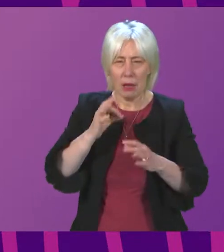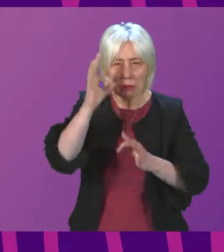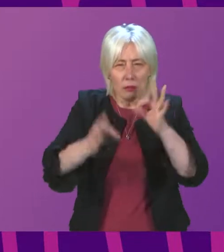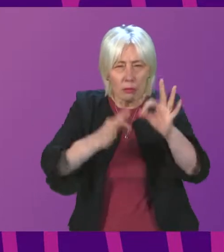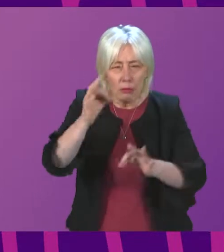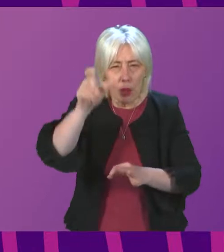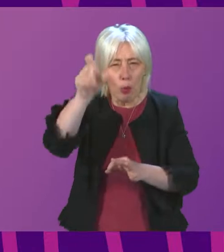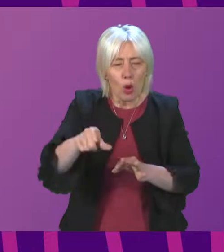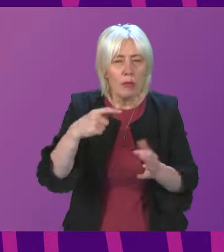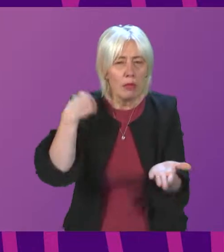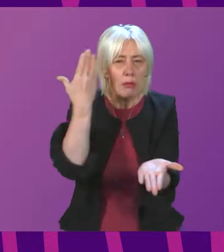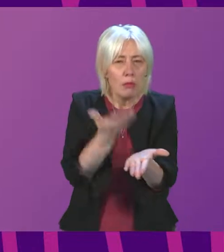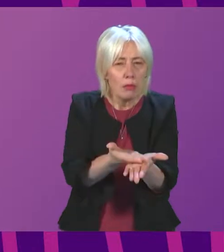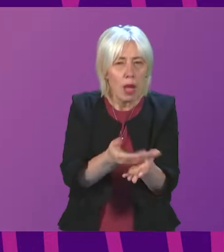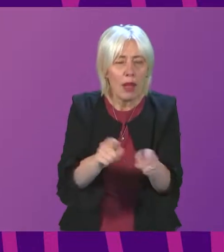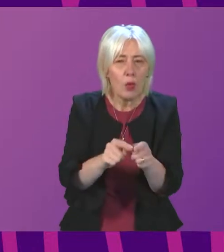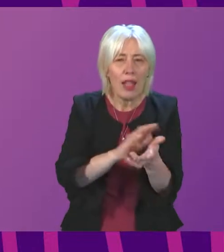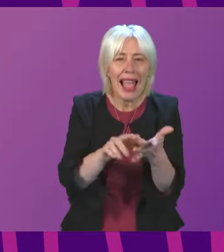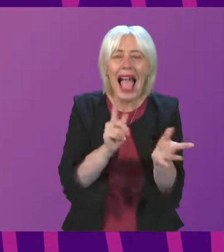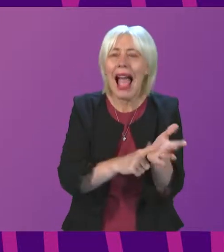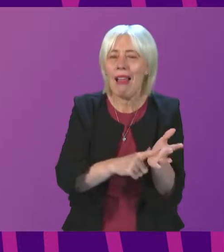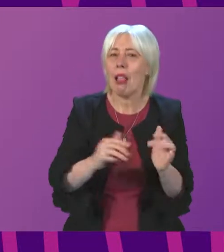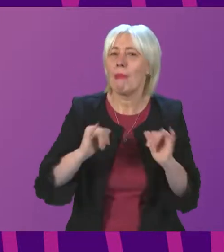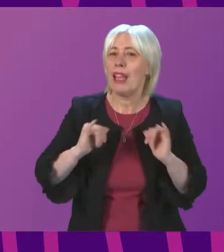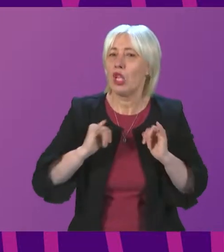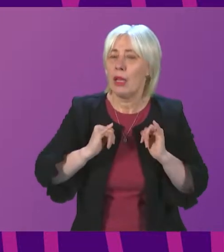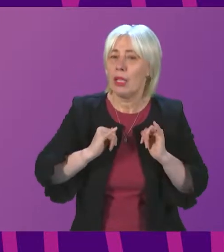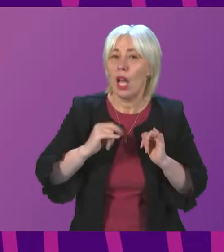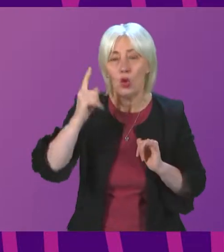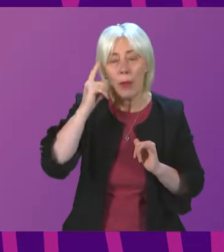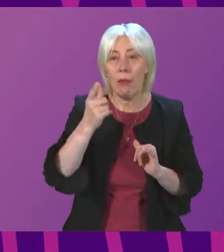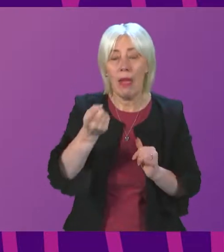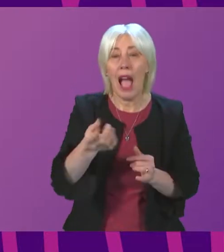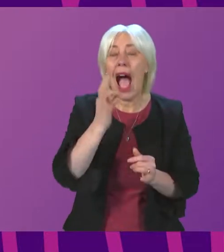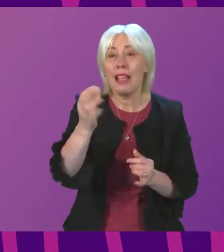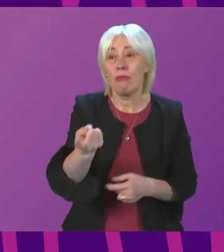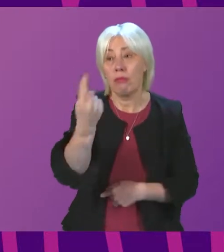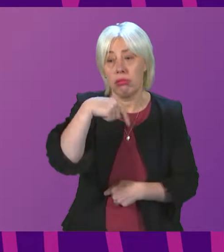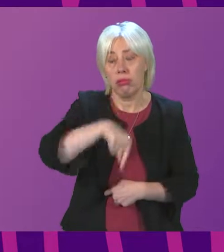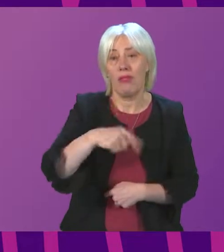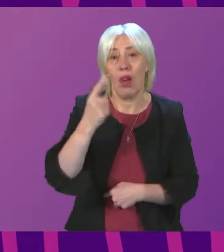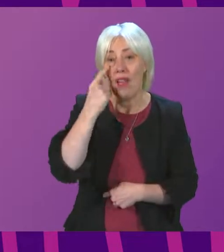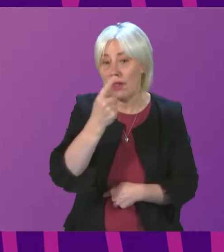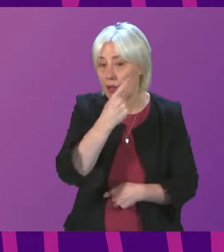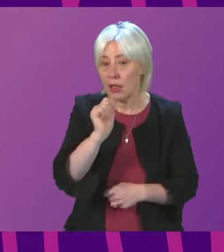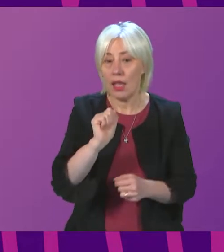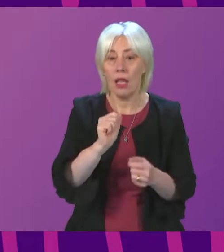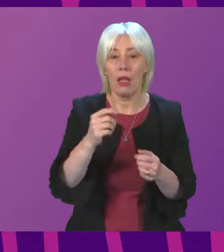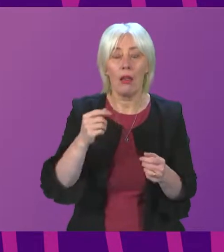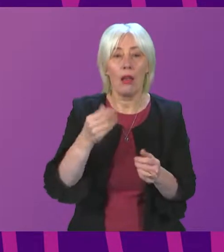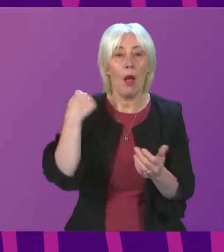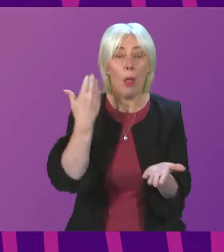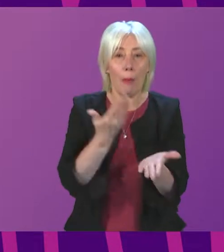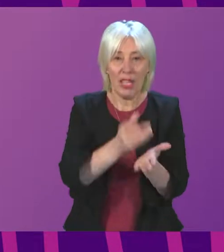ask the petitioner, but also Heil management. So I would like to see if we could bring the petitioner in for evidence and Heil management. we could ask him.